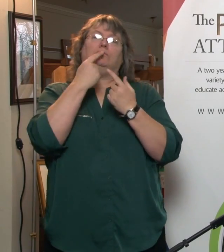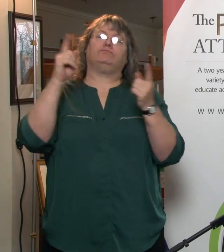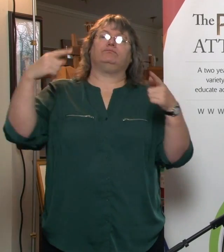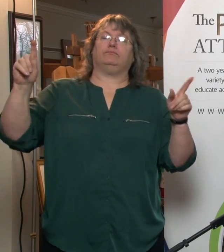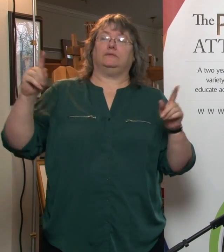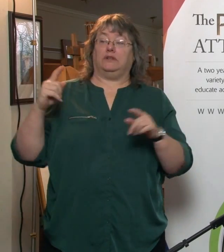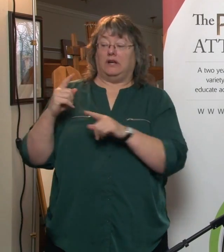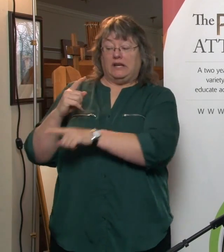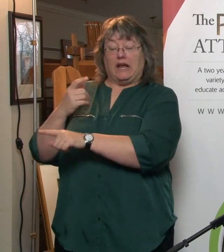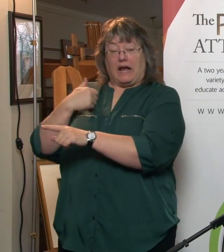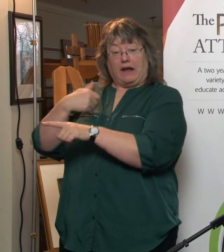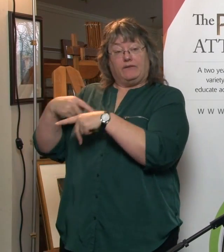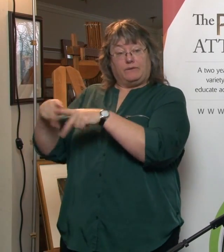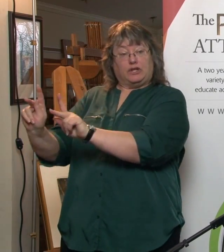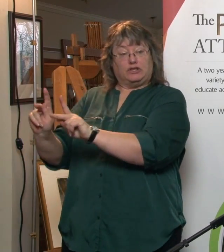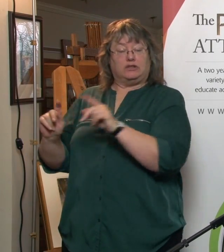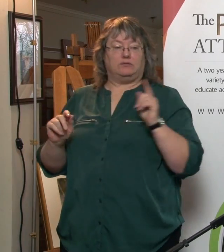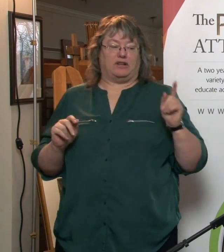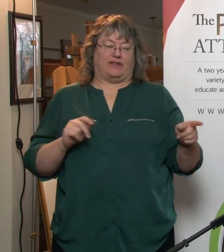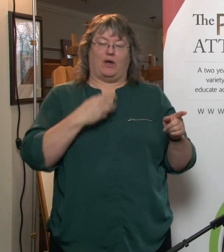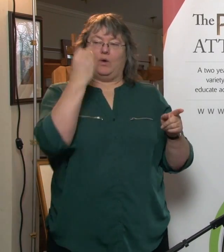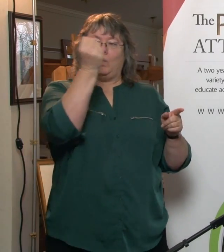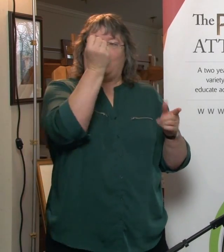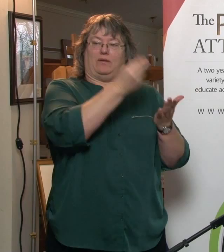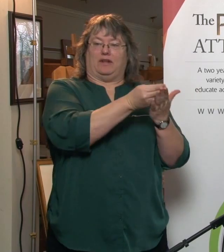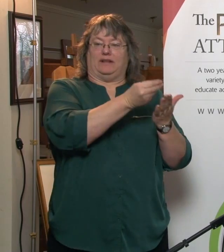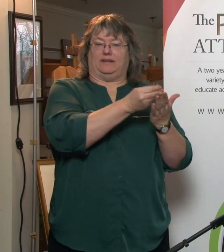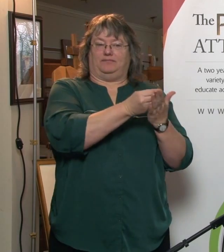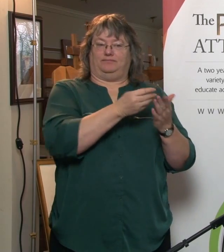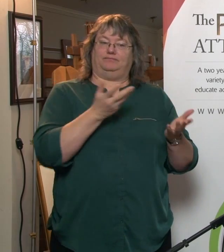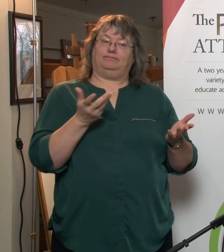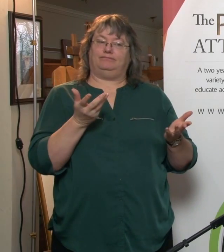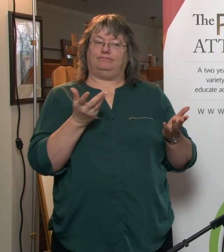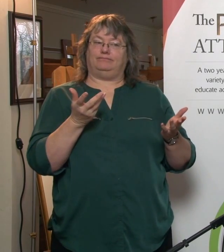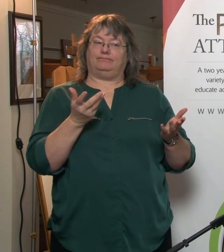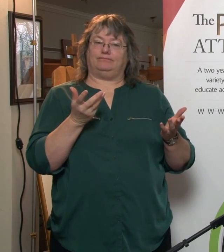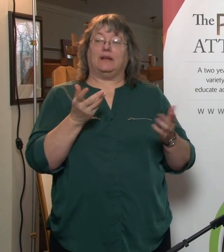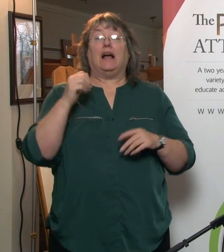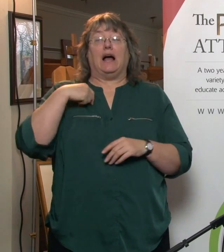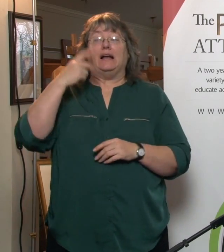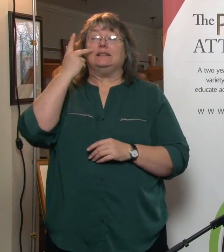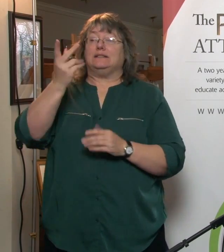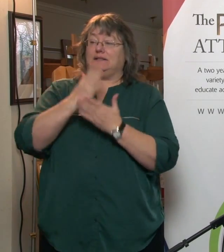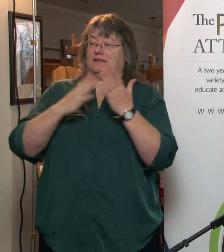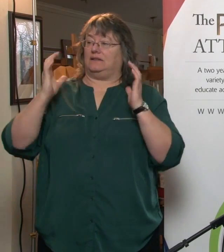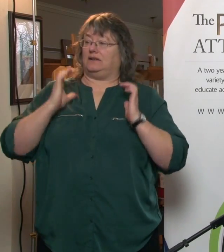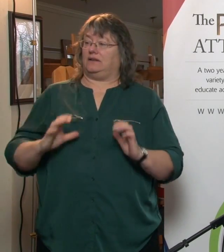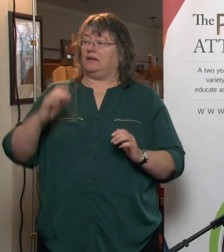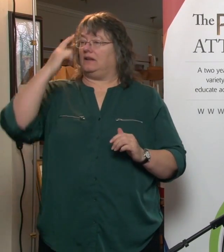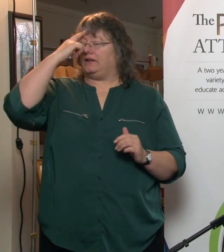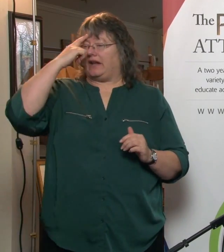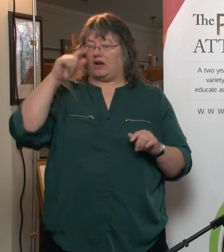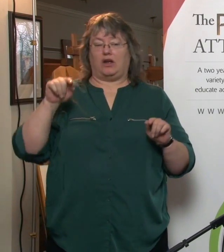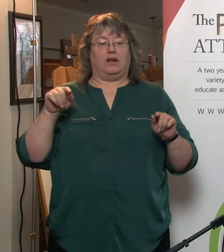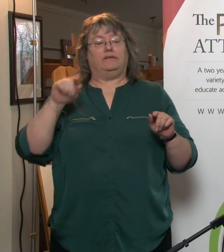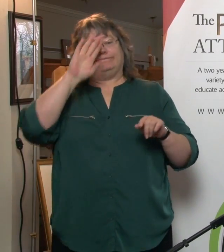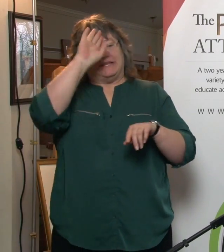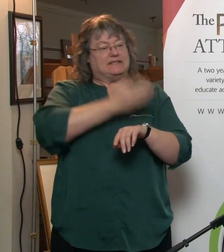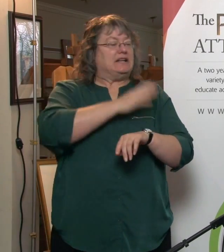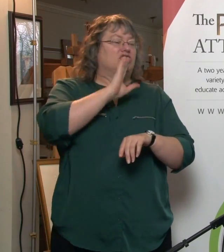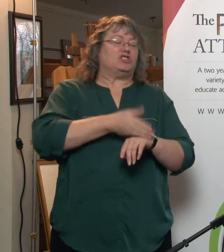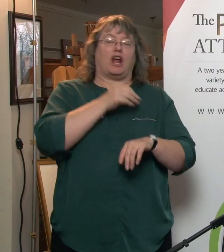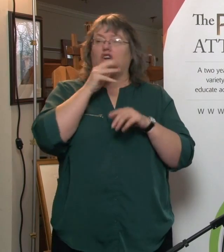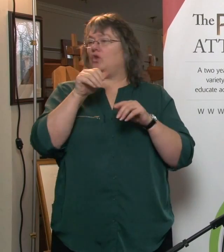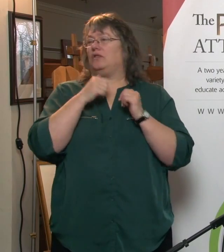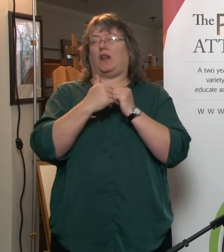authority, but the other holds the purse strings. So that's something else to think about. see clients that think it's, you know, their son and daughter don't get along